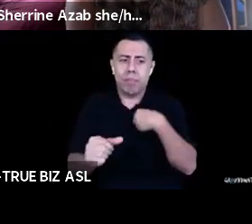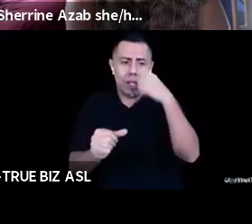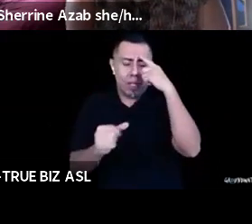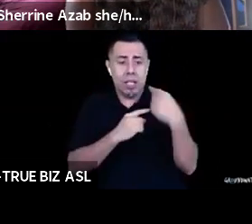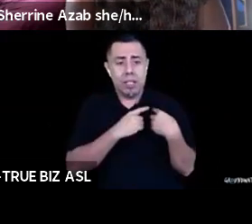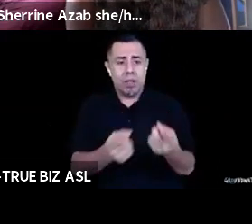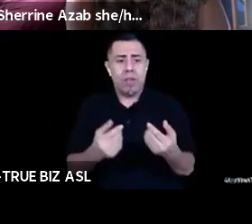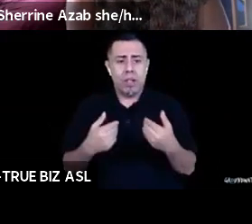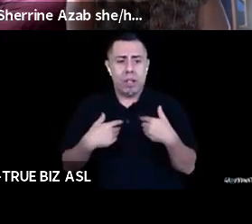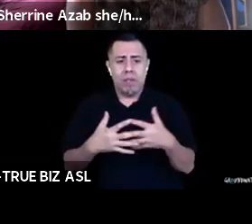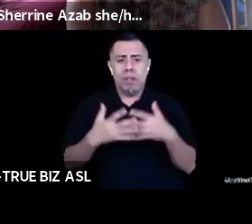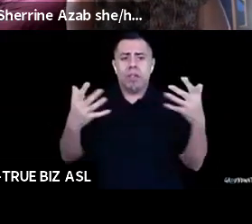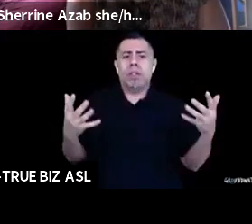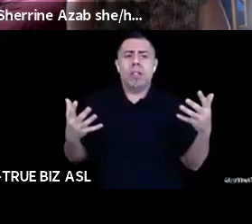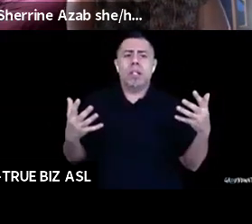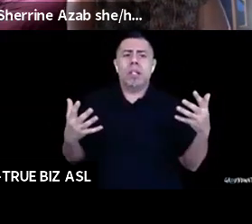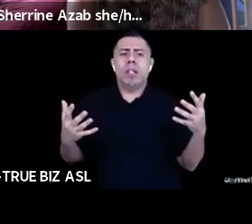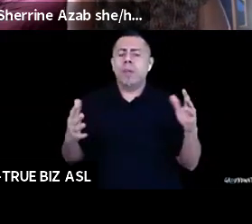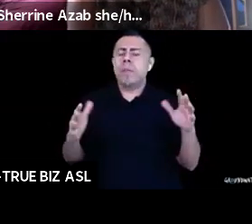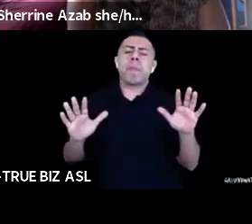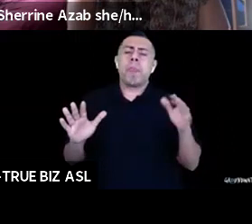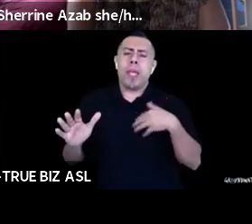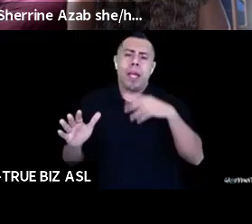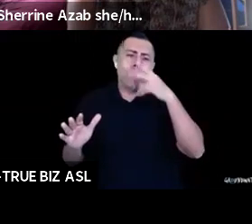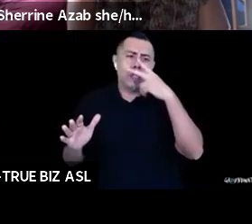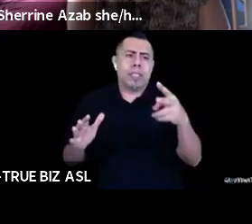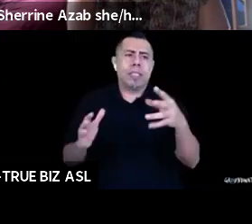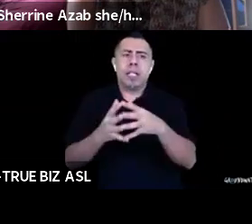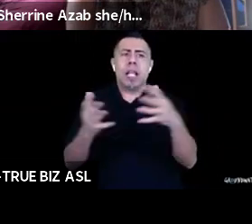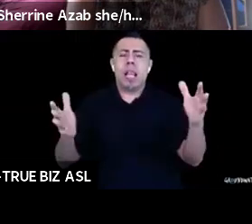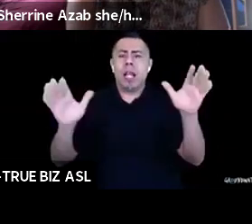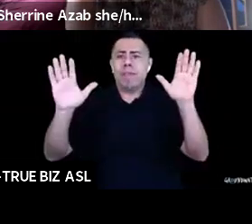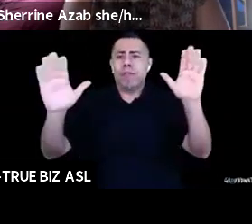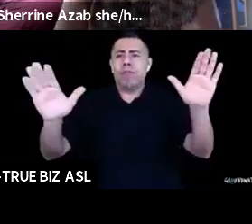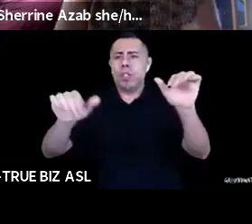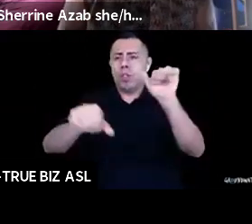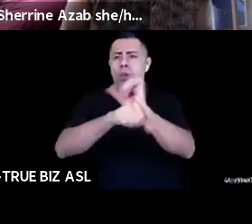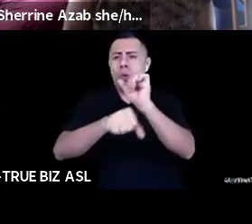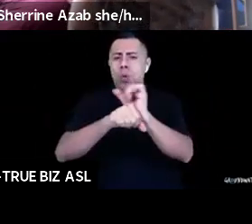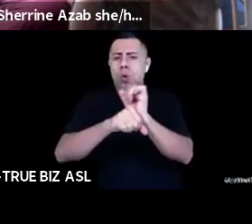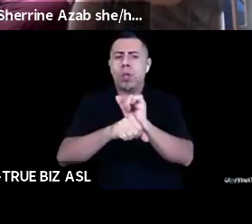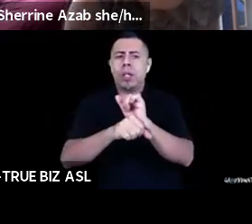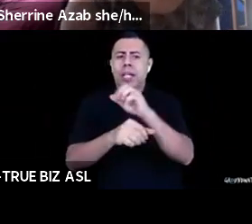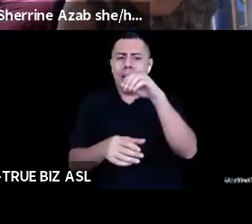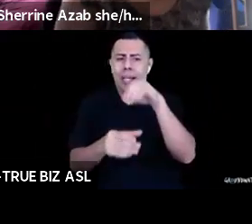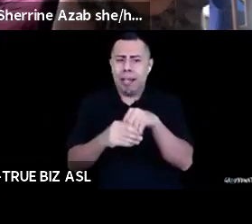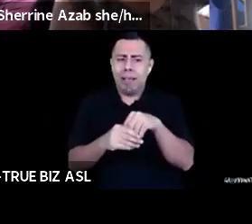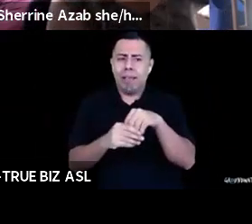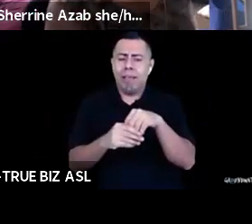I've seen a lot of great work happening from turning around to those around you and finding ways to make something